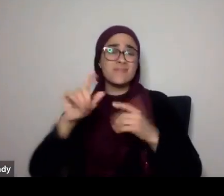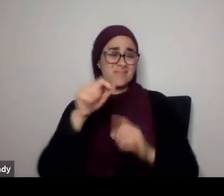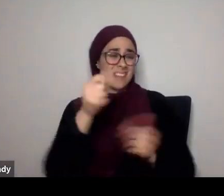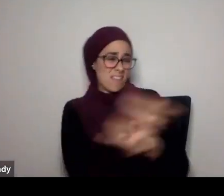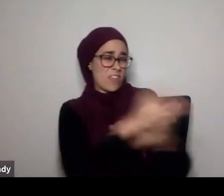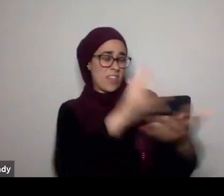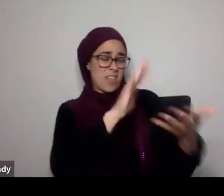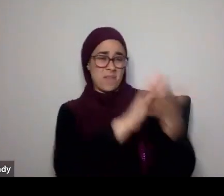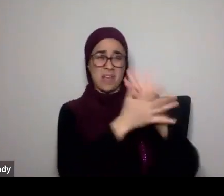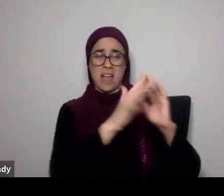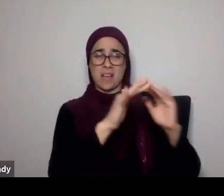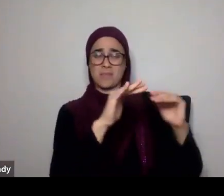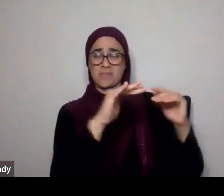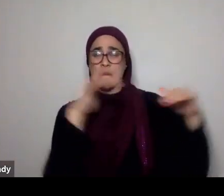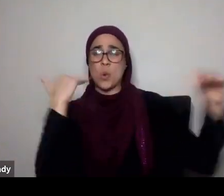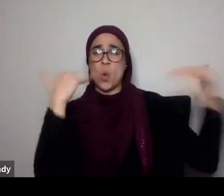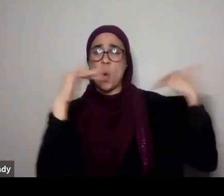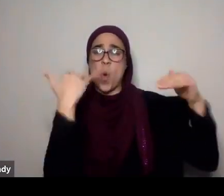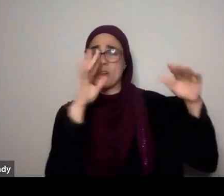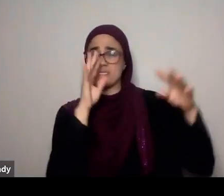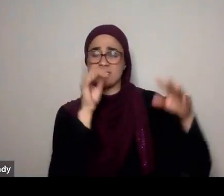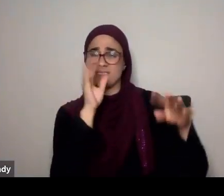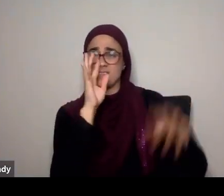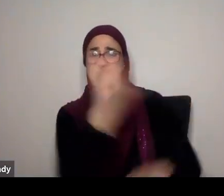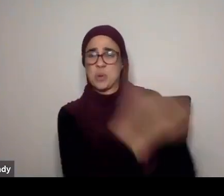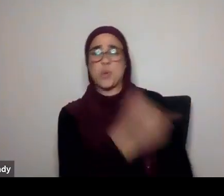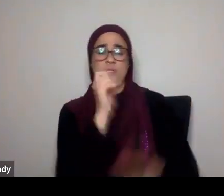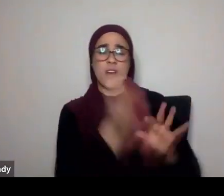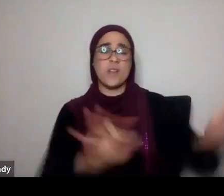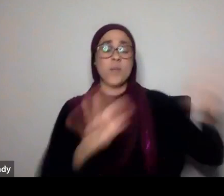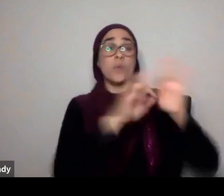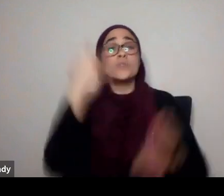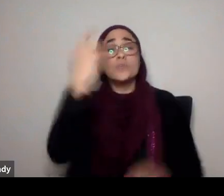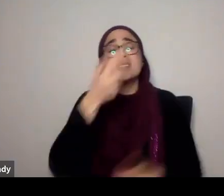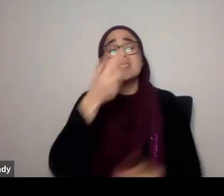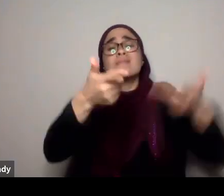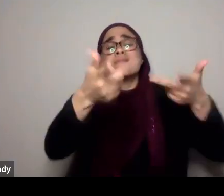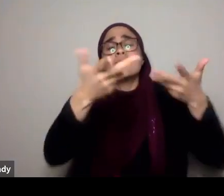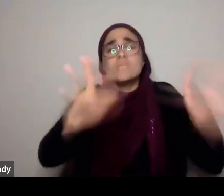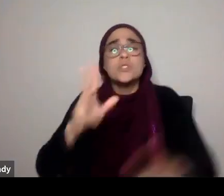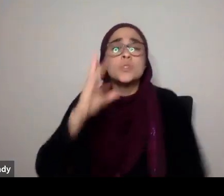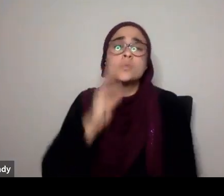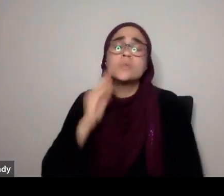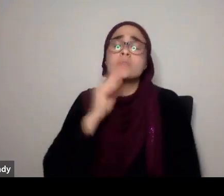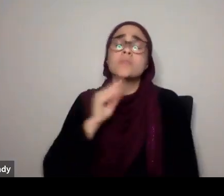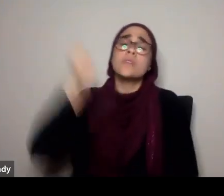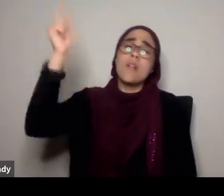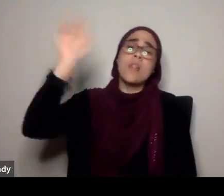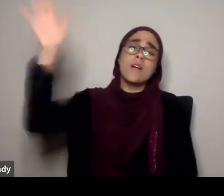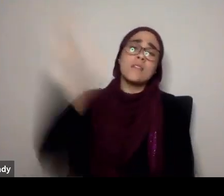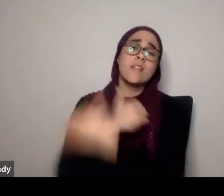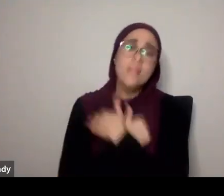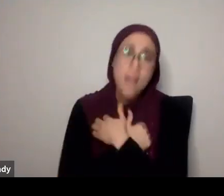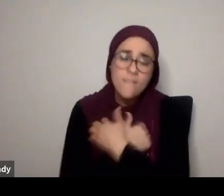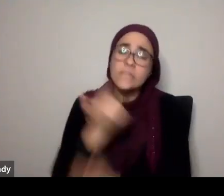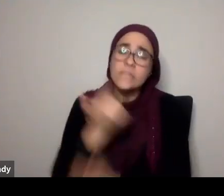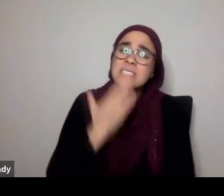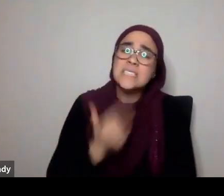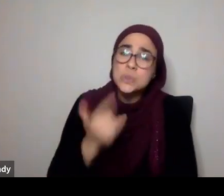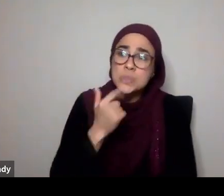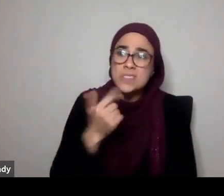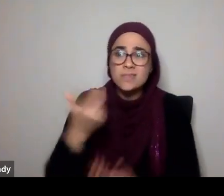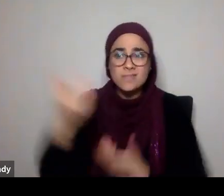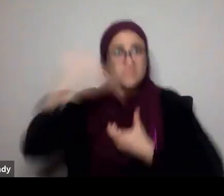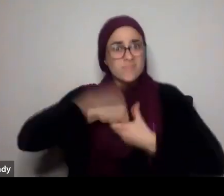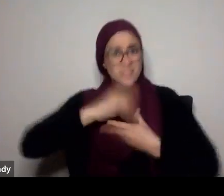becomes noise because you've experienced the love of Allah. And when you experience the love of Allah, that's it. You have the iman. Imagine the iman of Abu